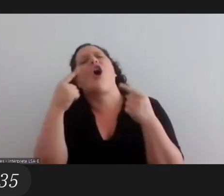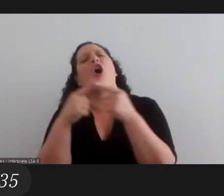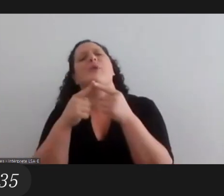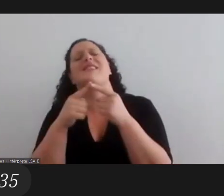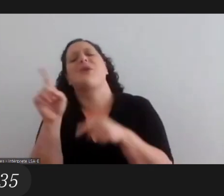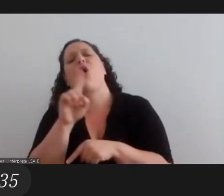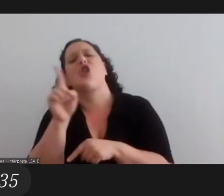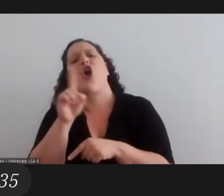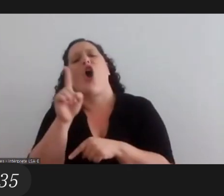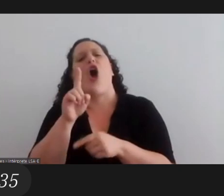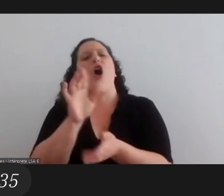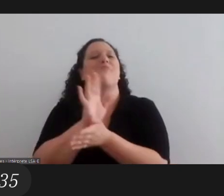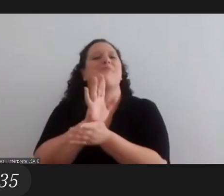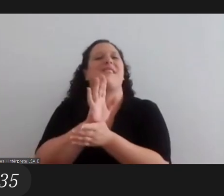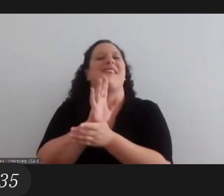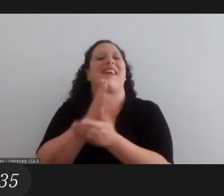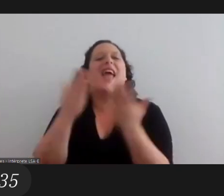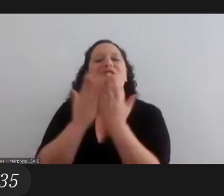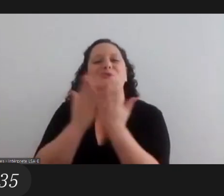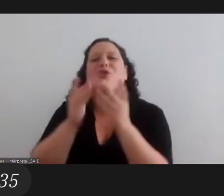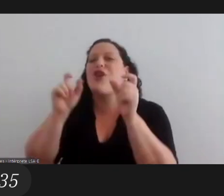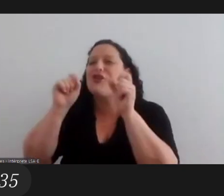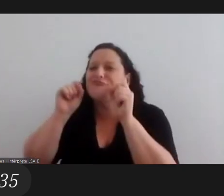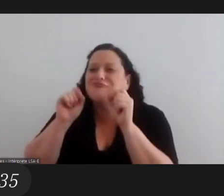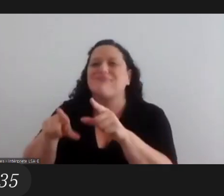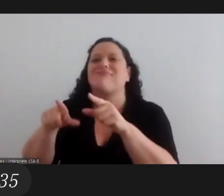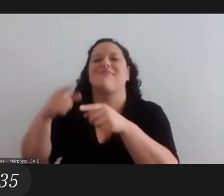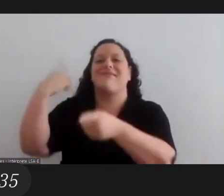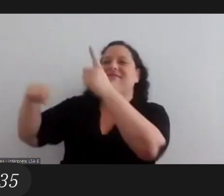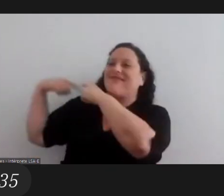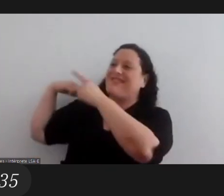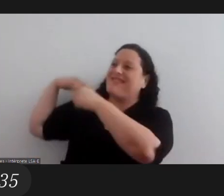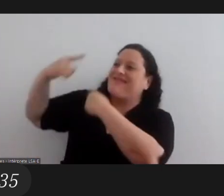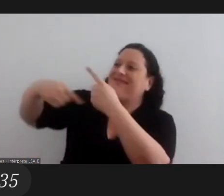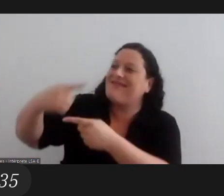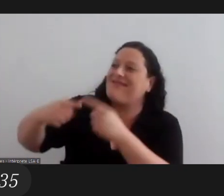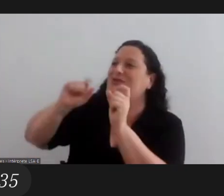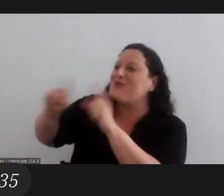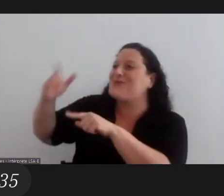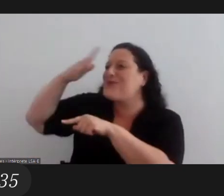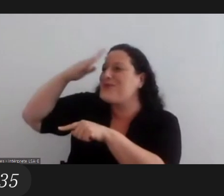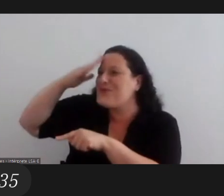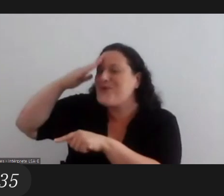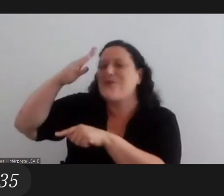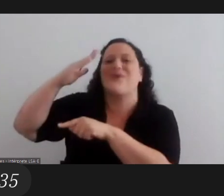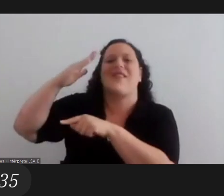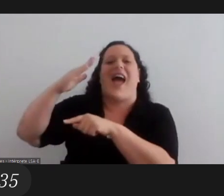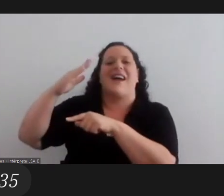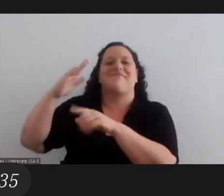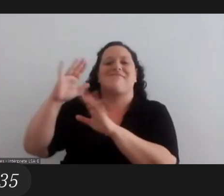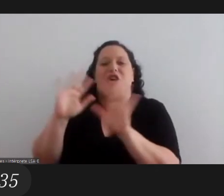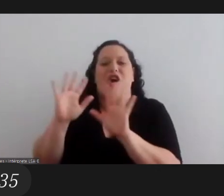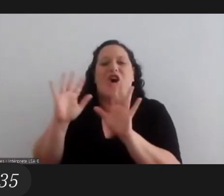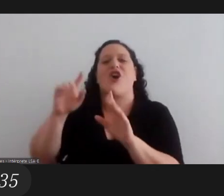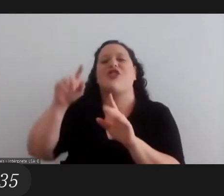not for this to be a to end up being a course of indian community or to give place to cultural